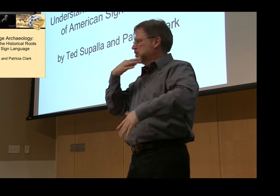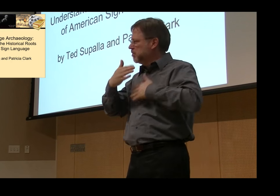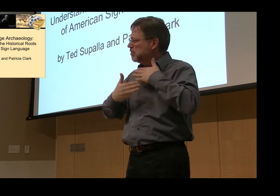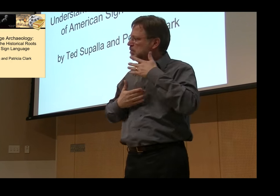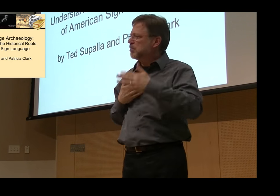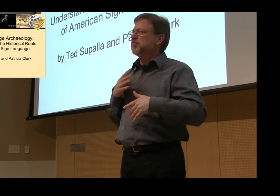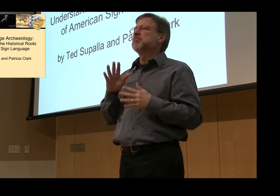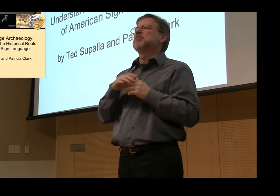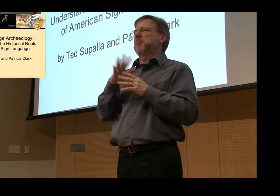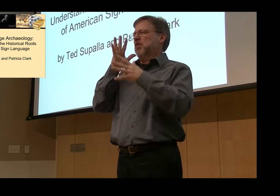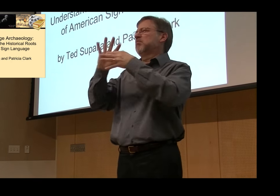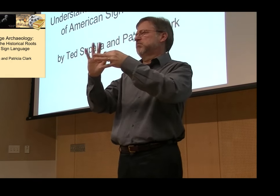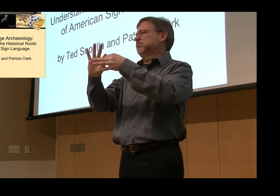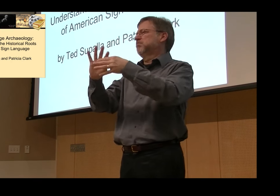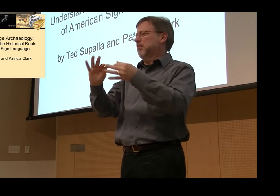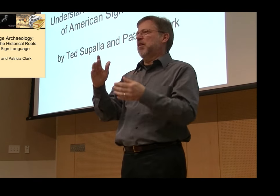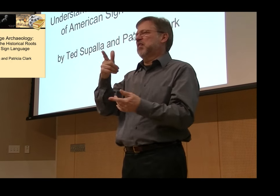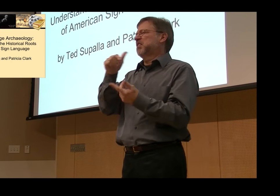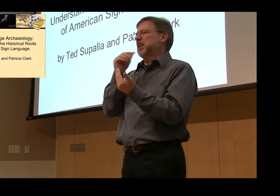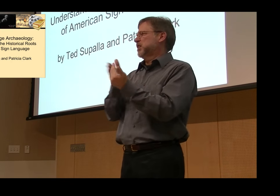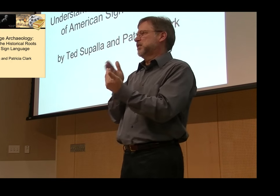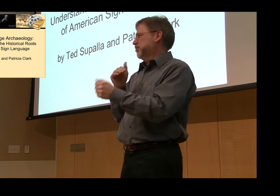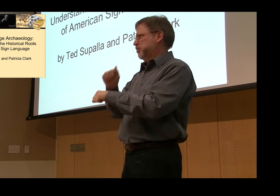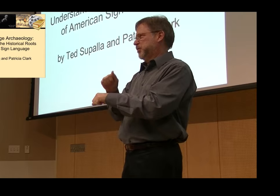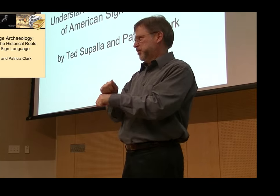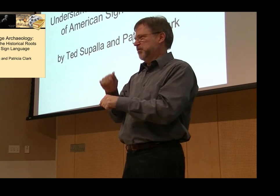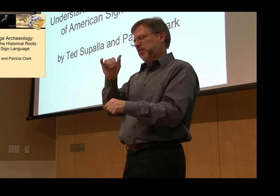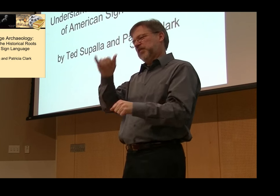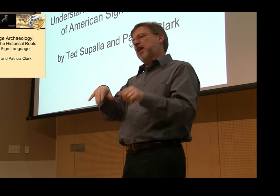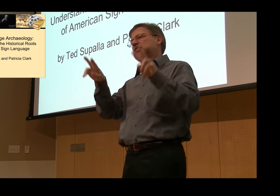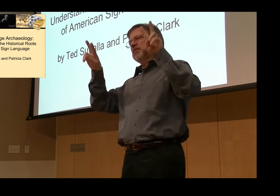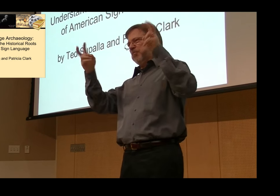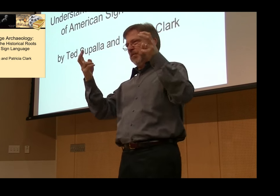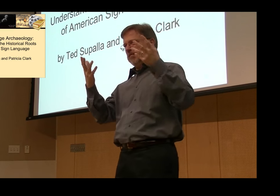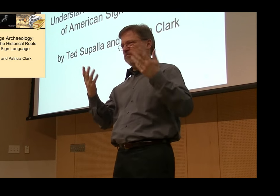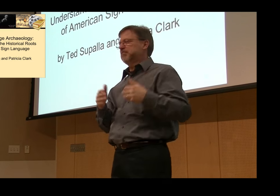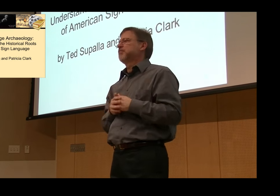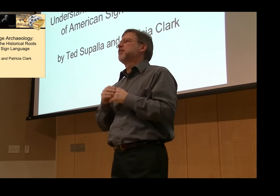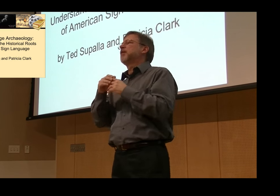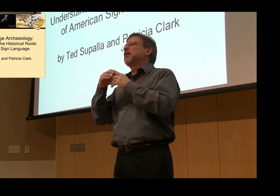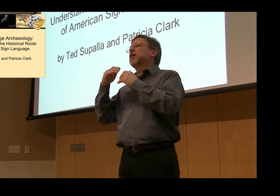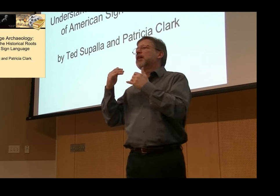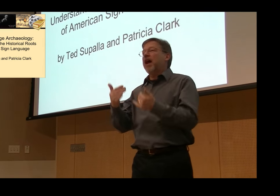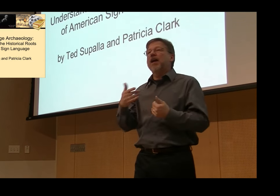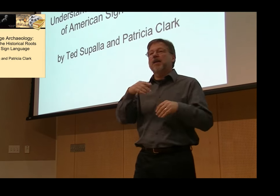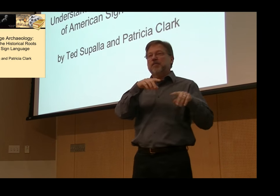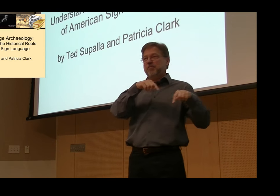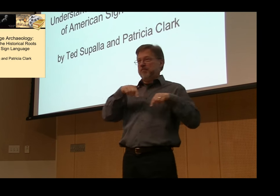long-term research that Patty and I have done. It's not been